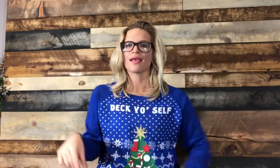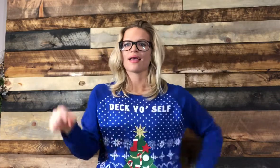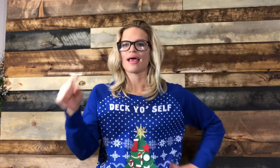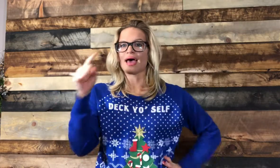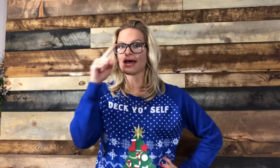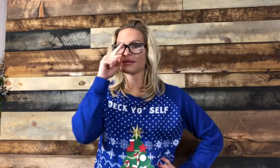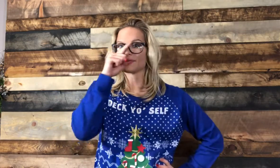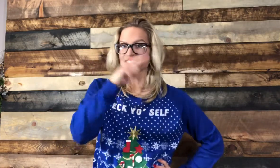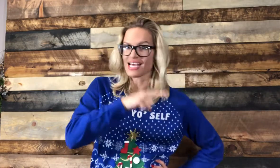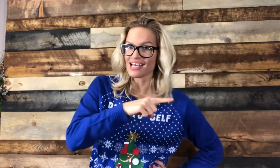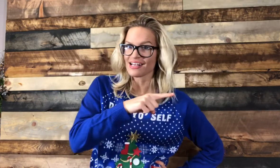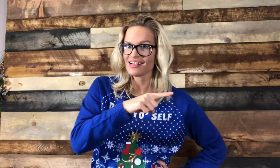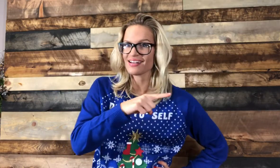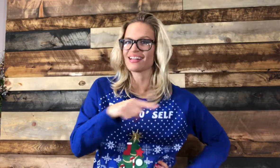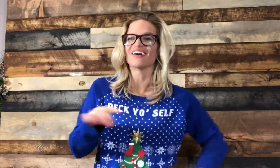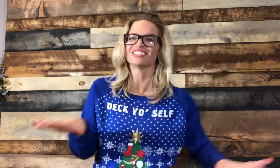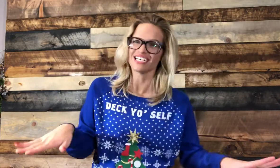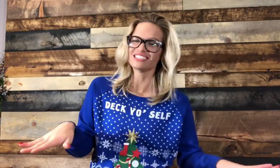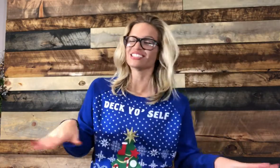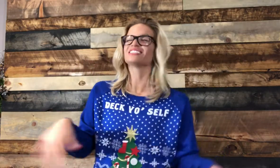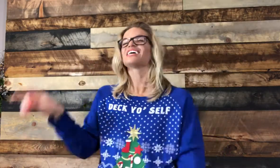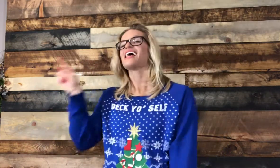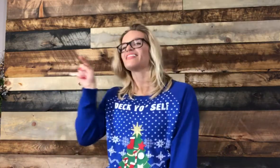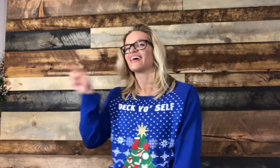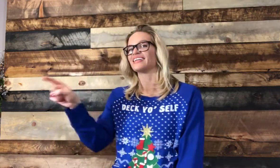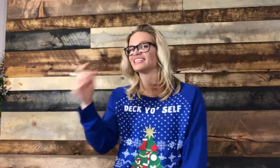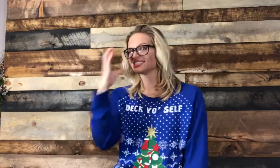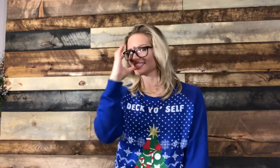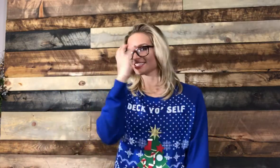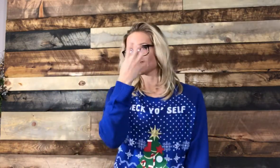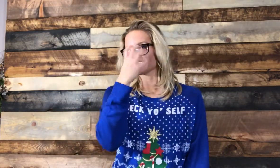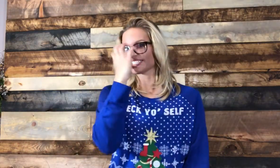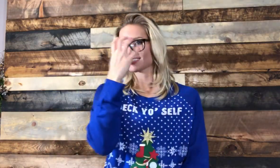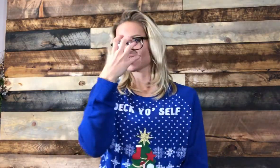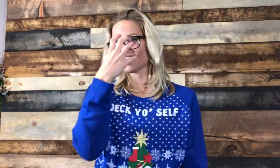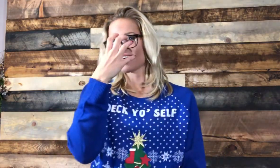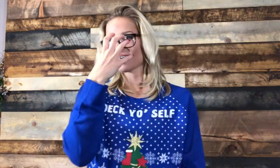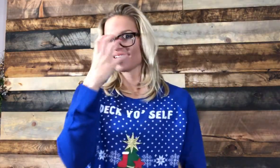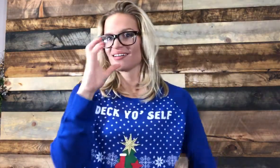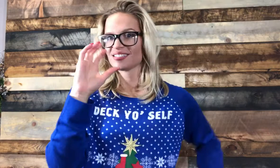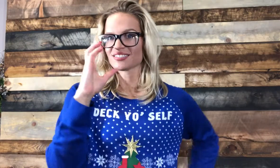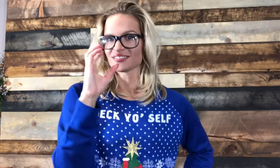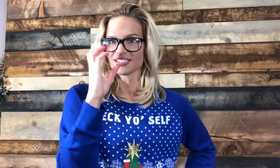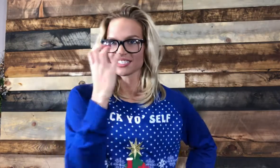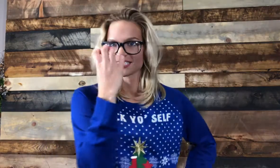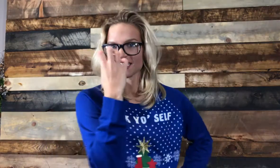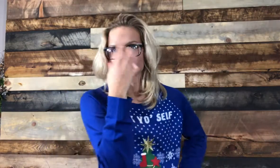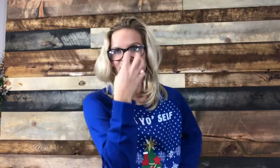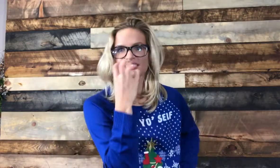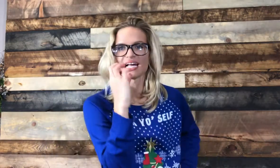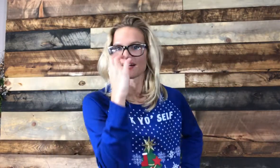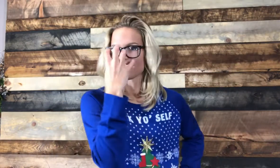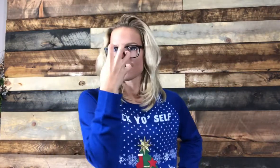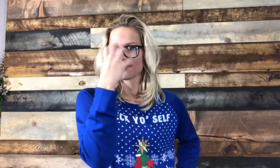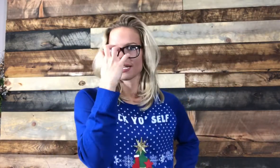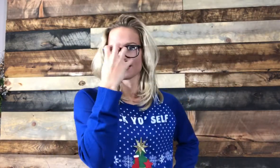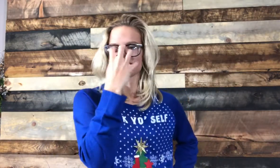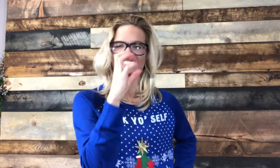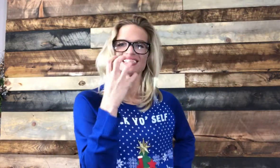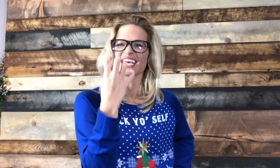And pretend. Now it changes. That he's a circus clown. So a circus clown. You just sign clown. And it's just like